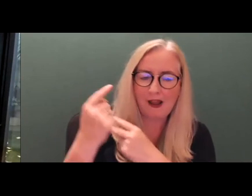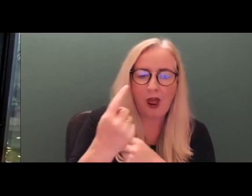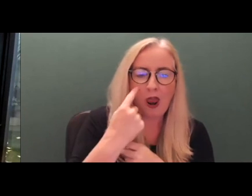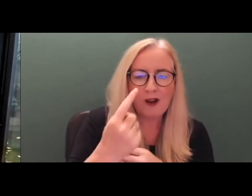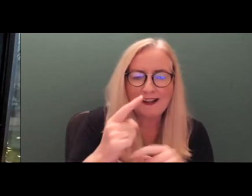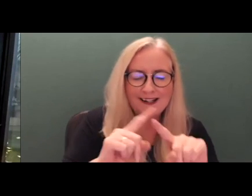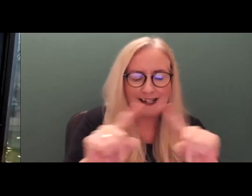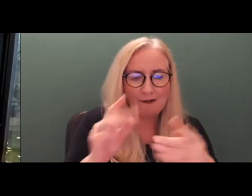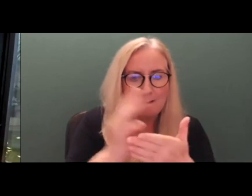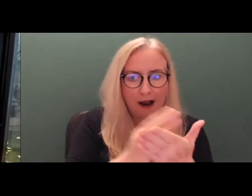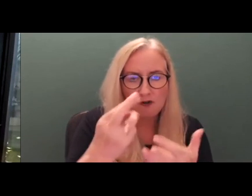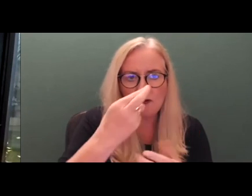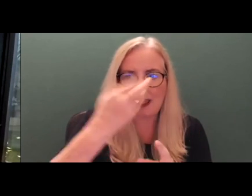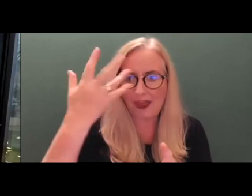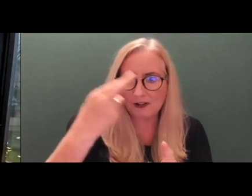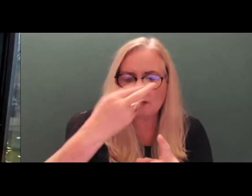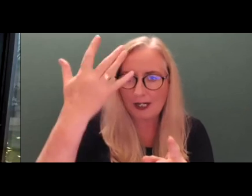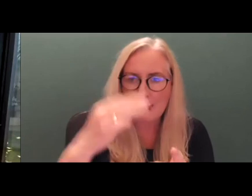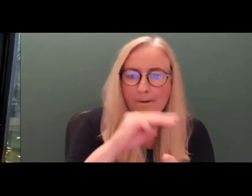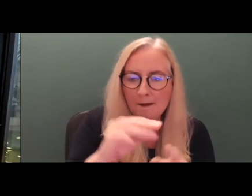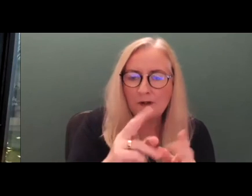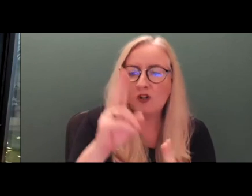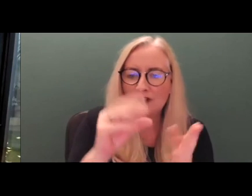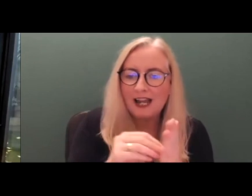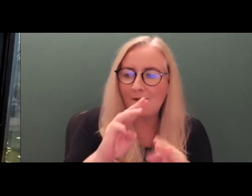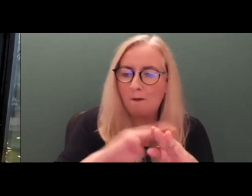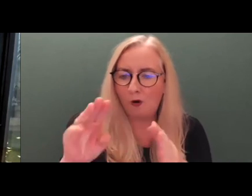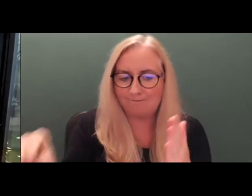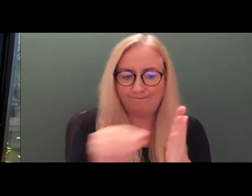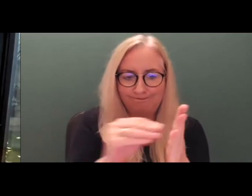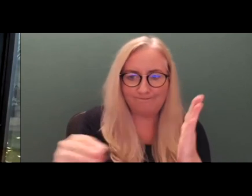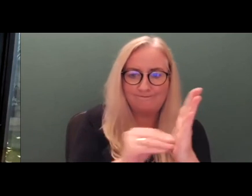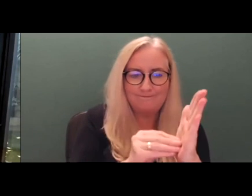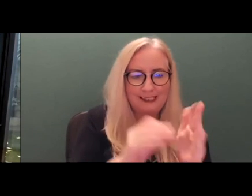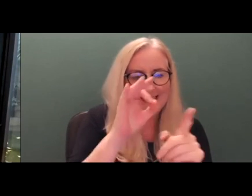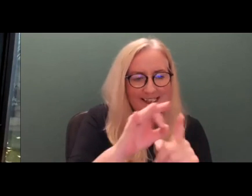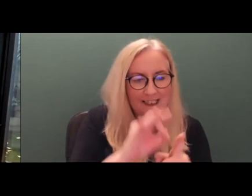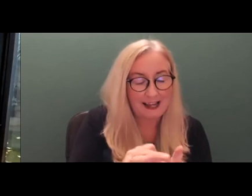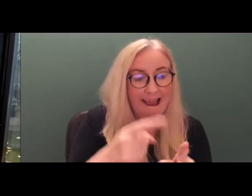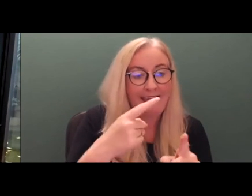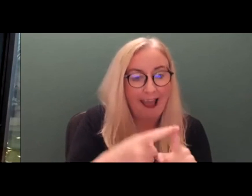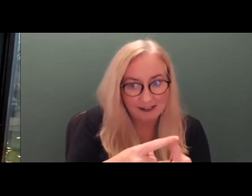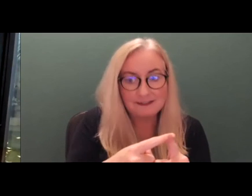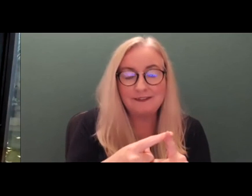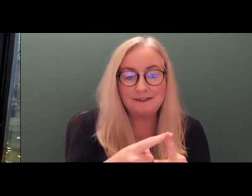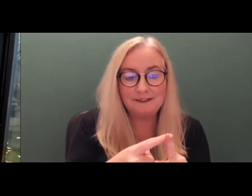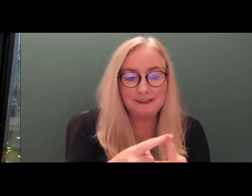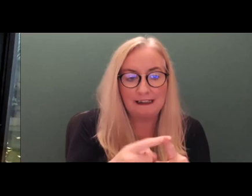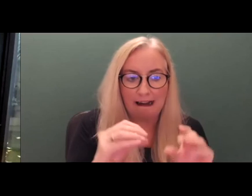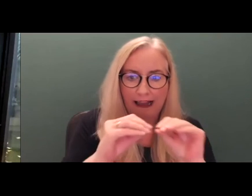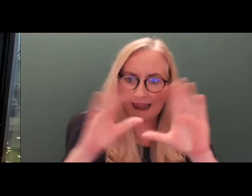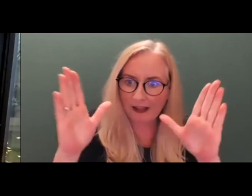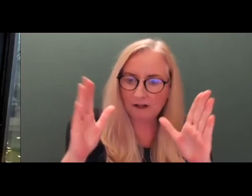we're realizing we should people should have had more detail in. And then being very slightly nihilistic about how much you